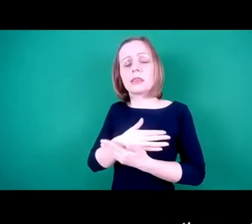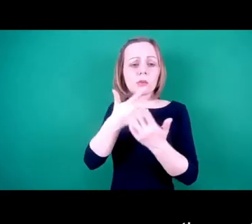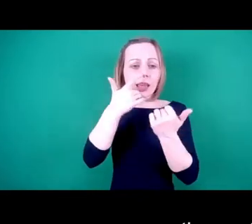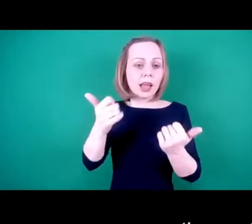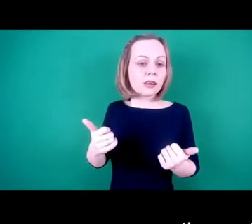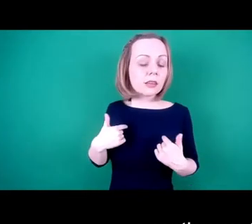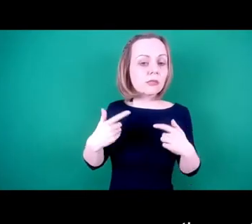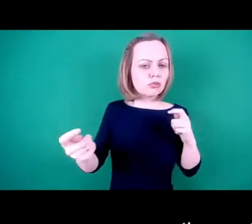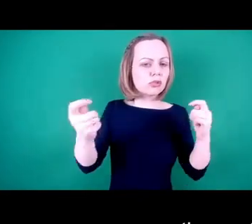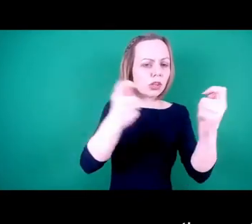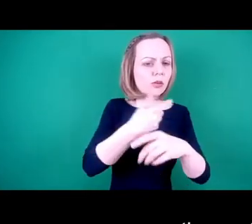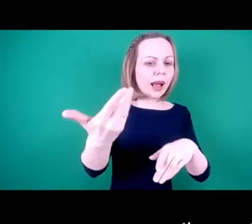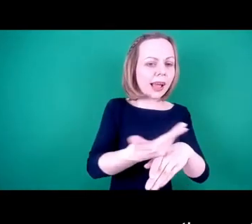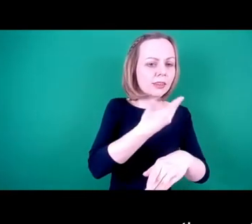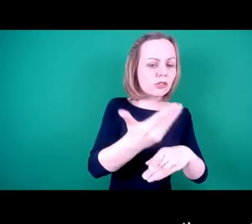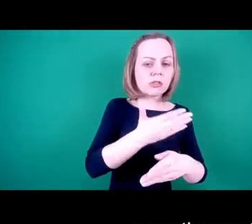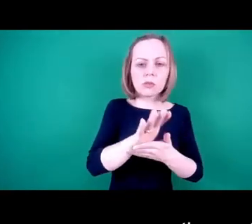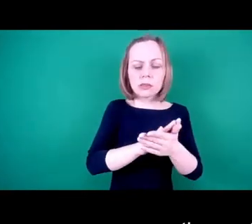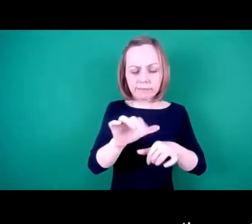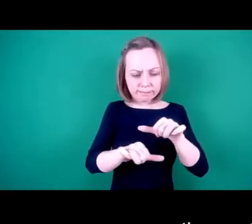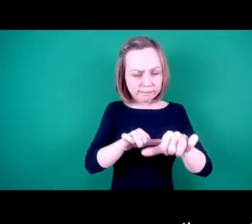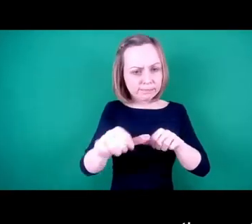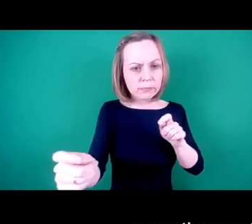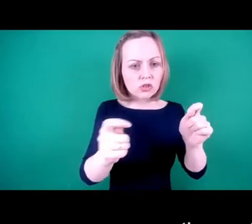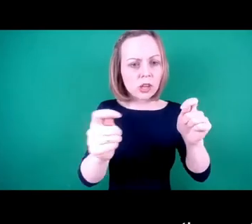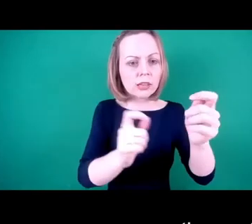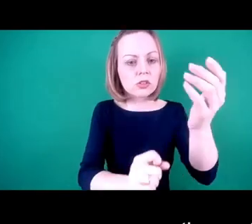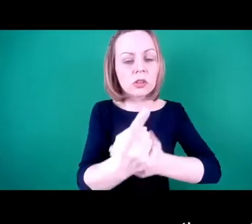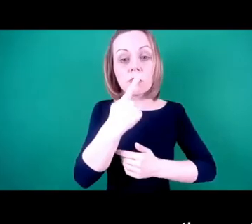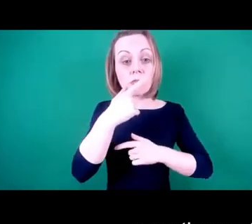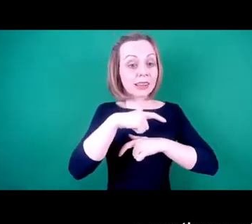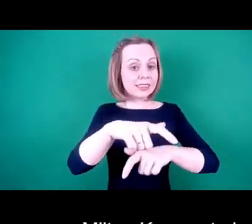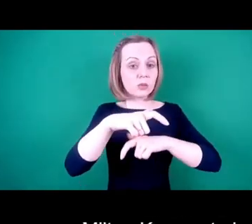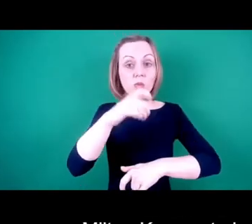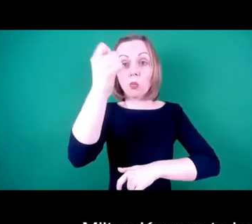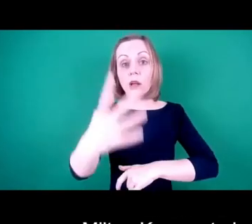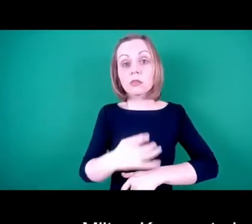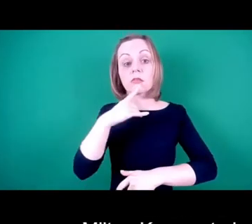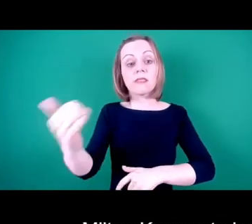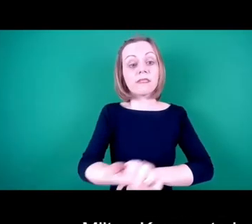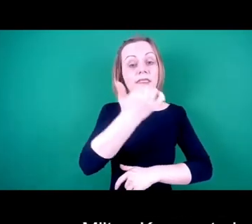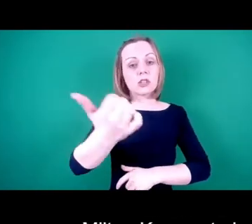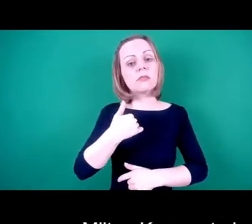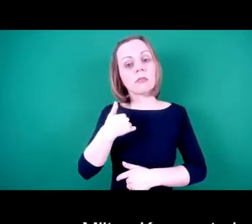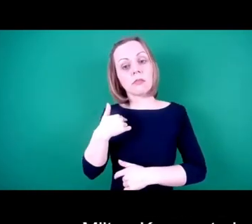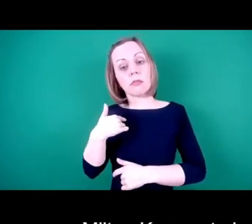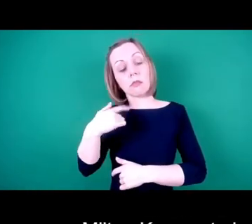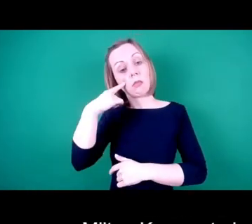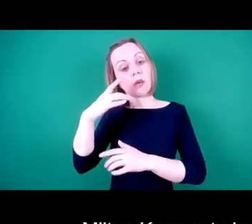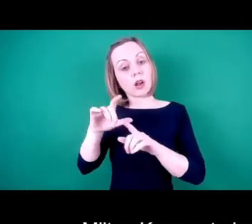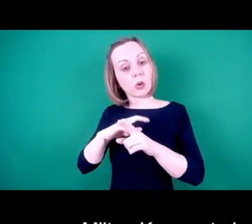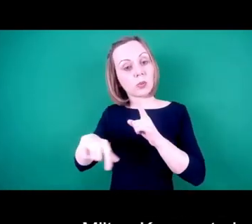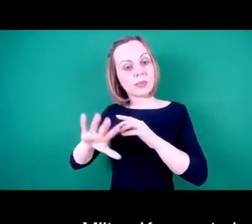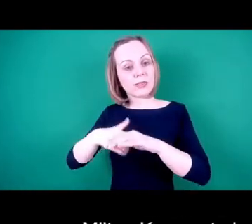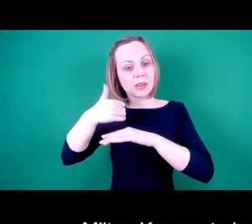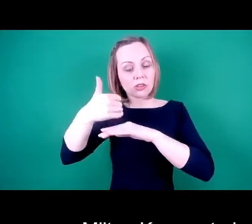And it is a continuous thing. It's not a one off thing. I expect the Community Foundation in Milton Keynes to be a